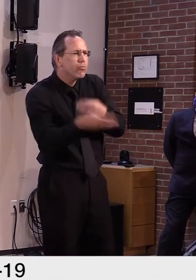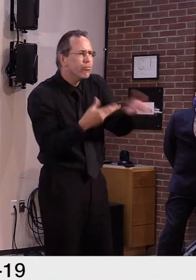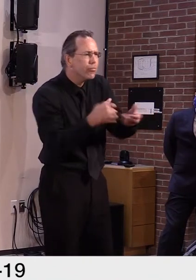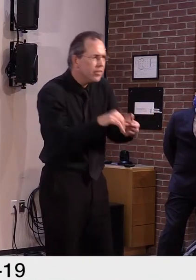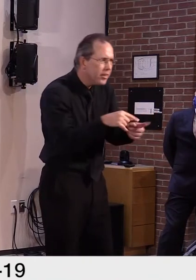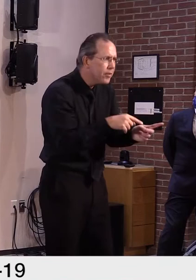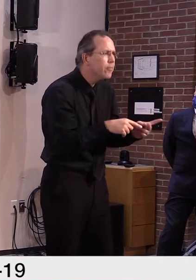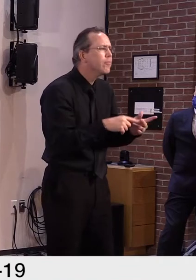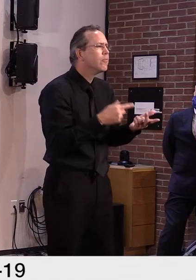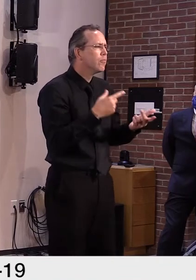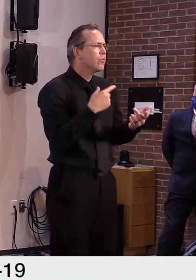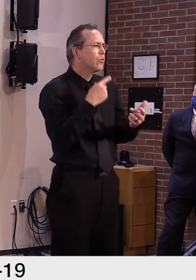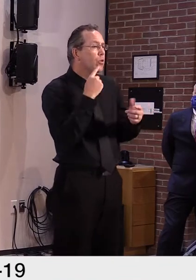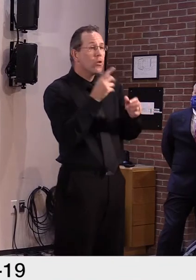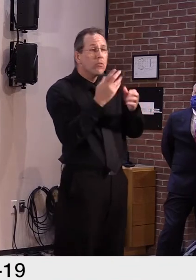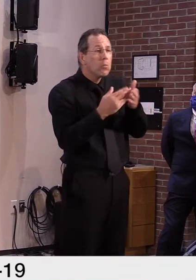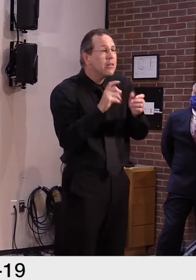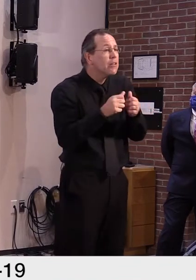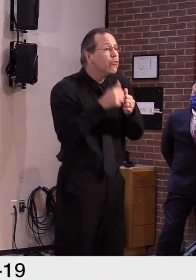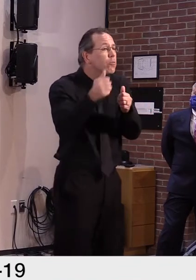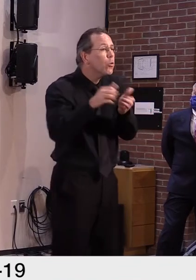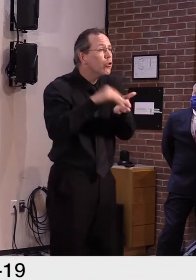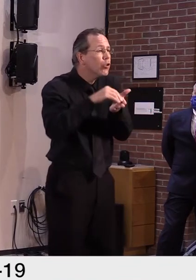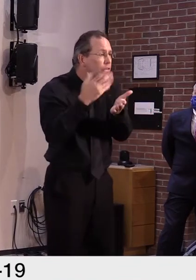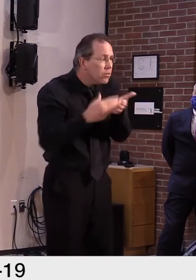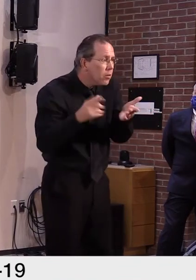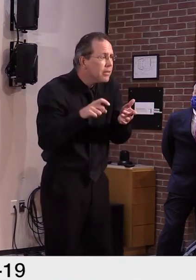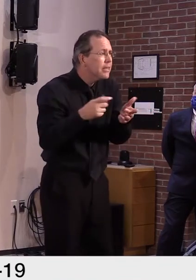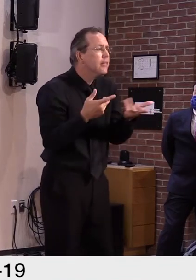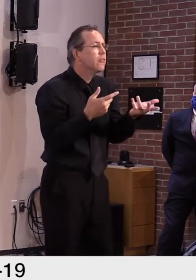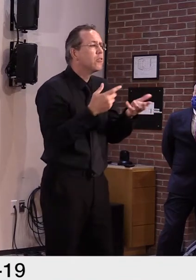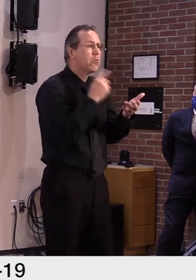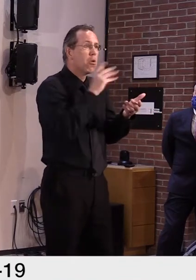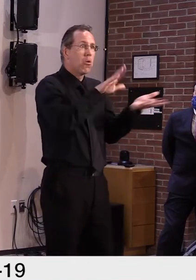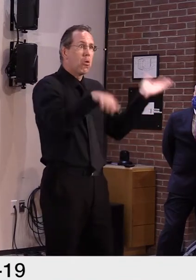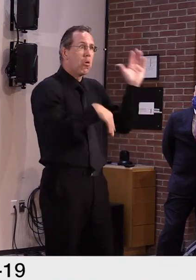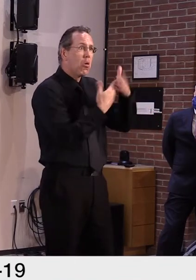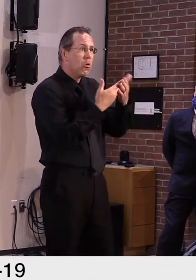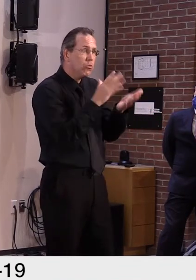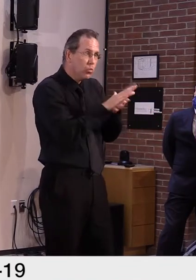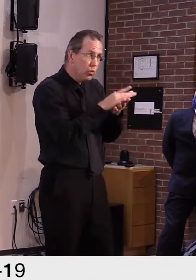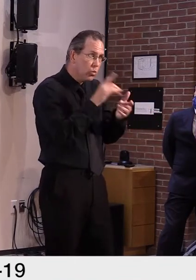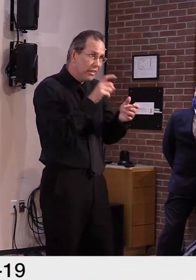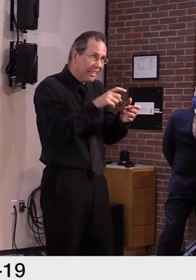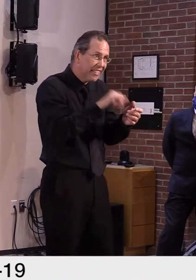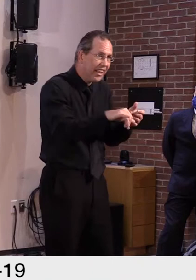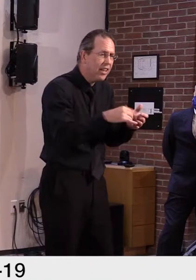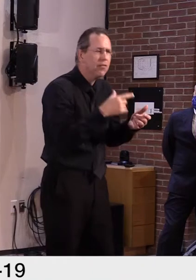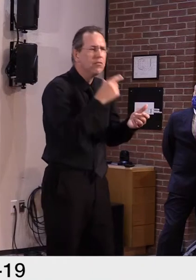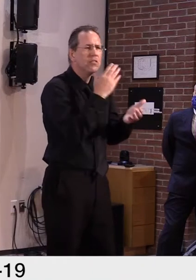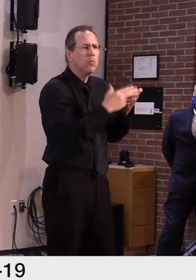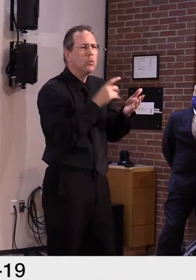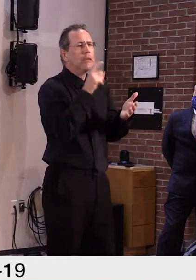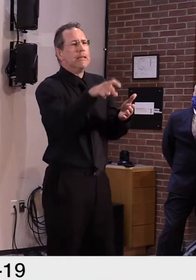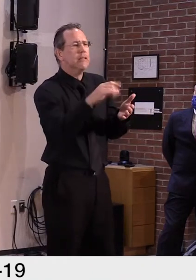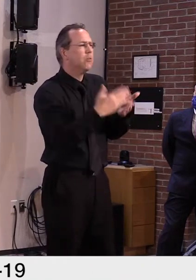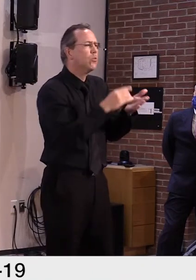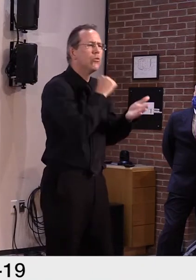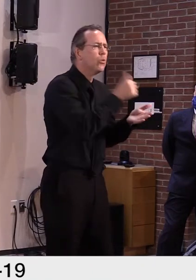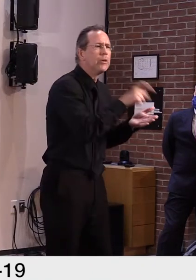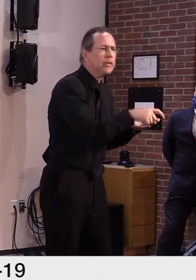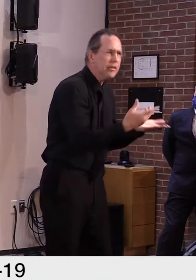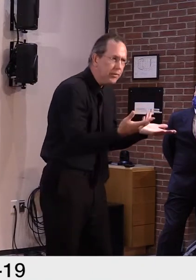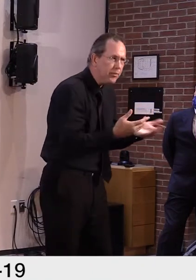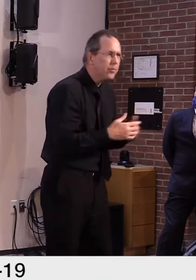did have remote learning days, we weren't needed to set up hubs and a number of school districts and supervisory